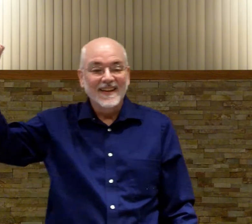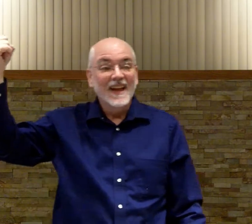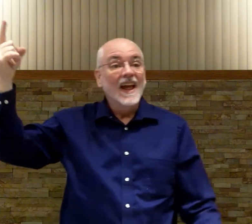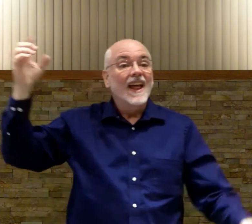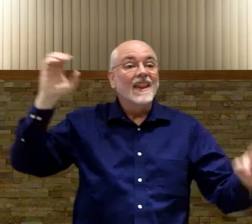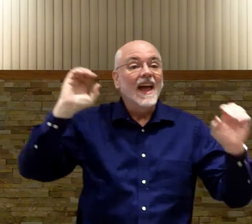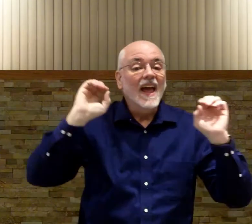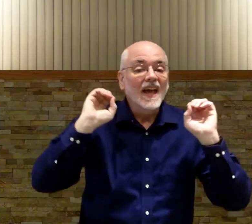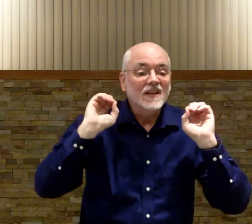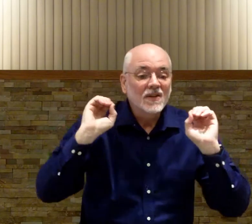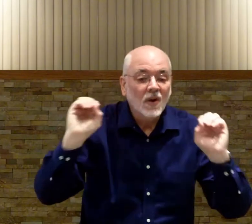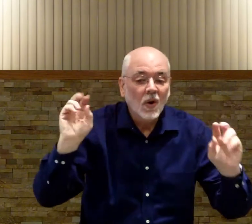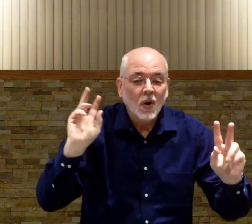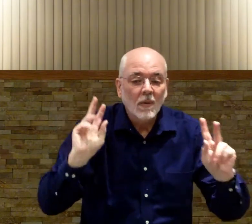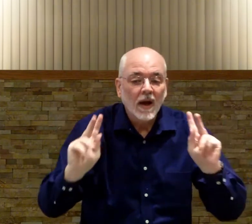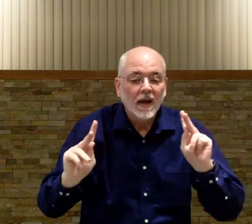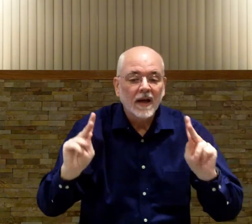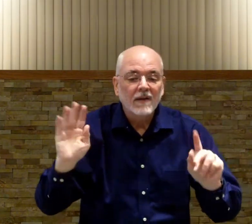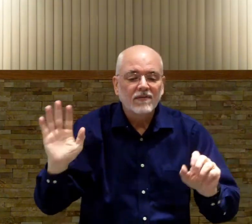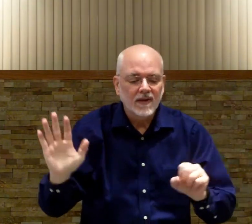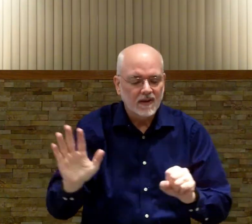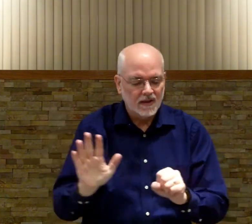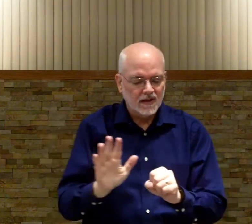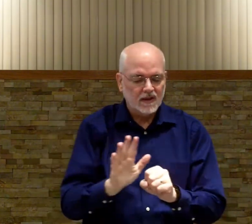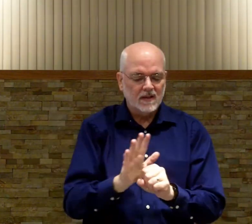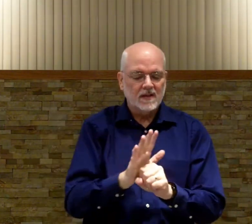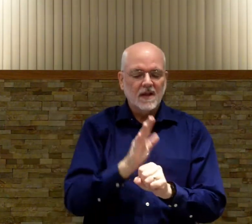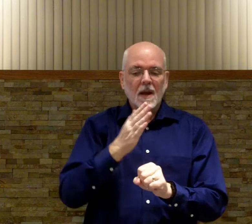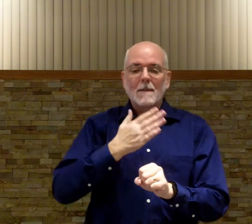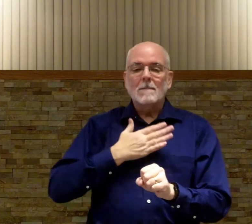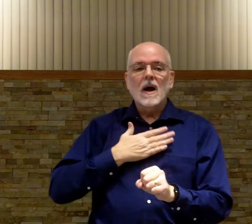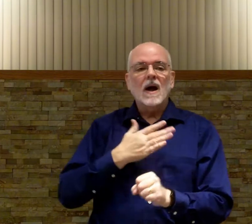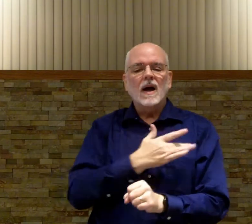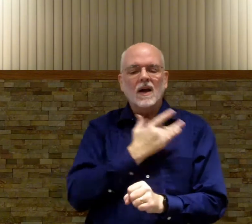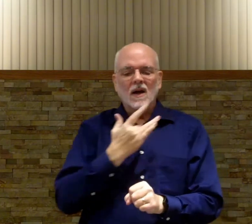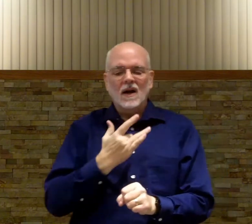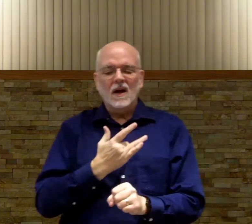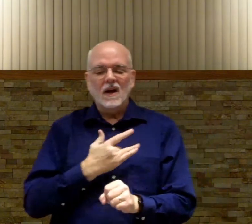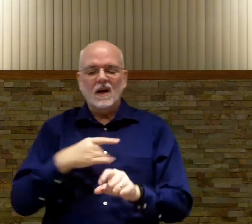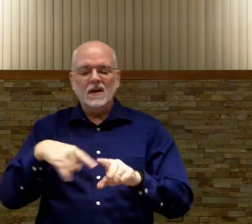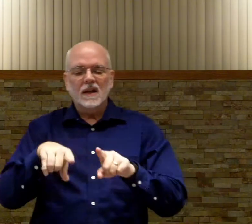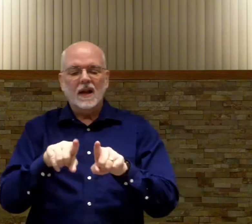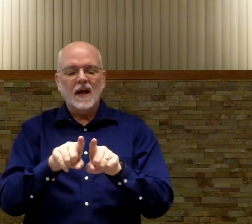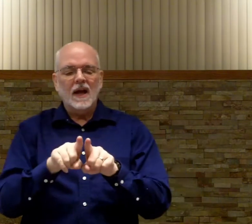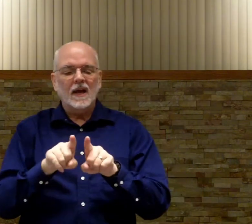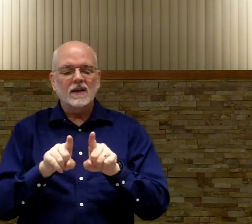that nobody feels my heart like